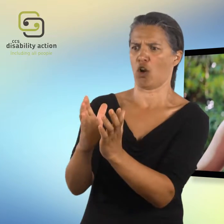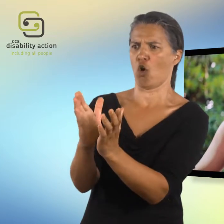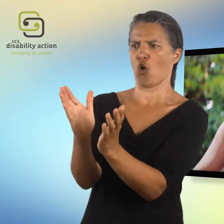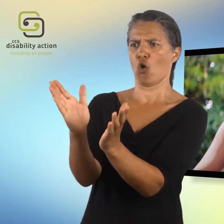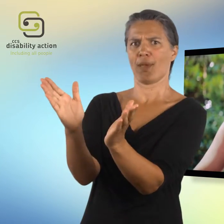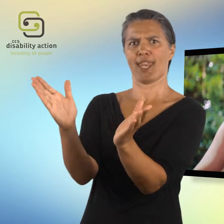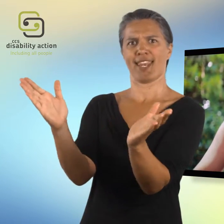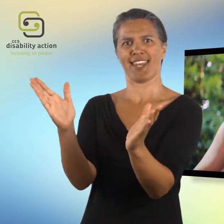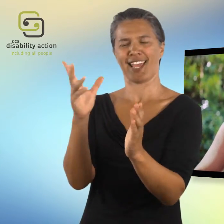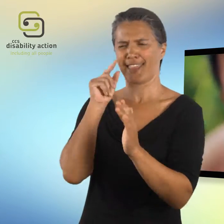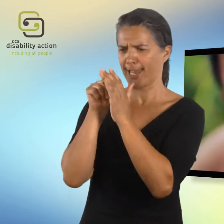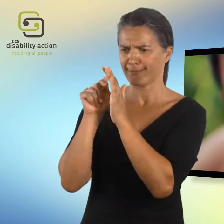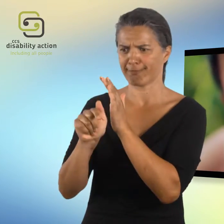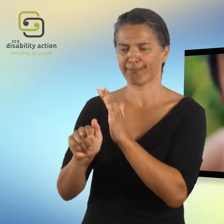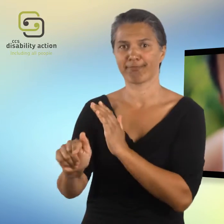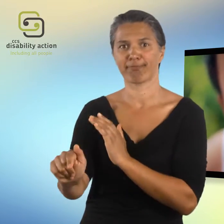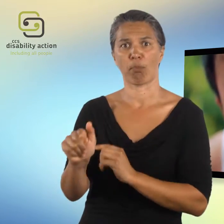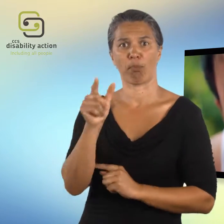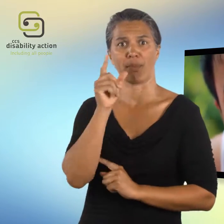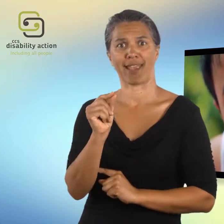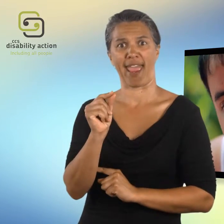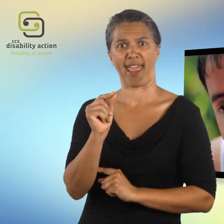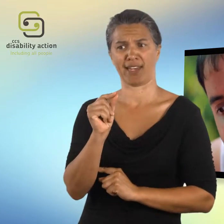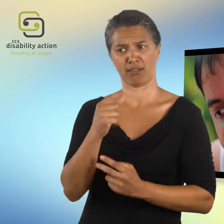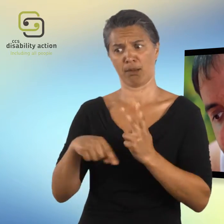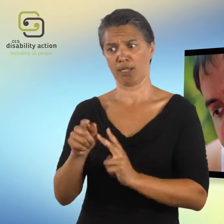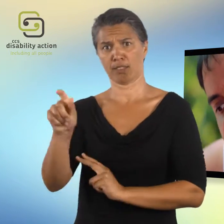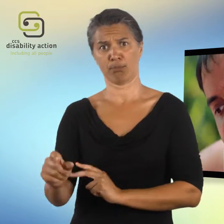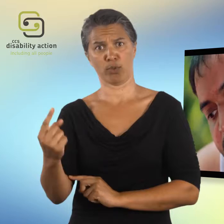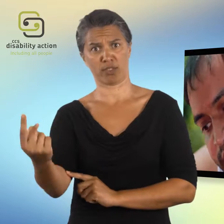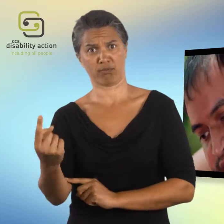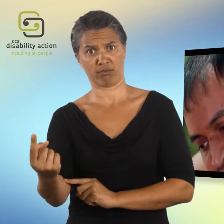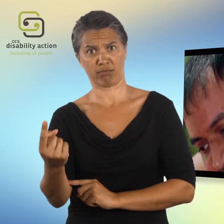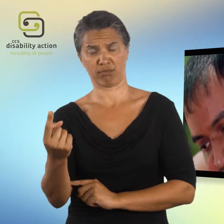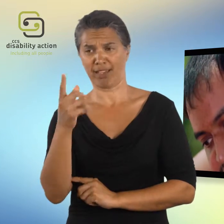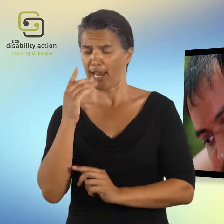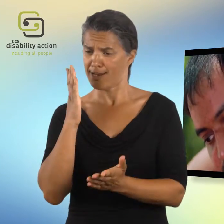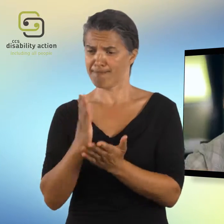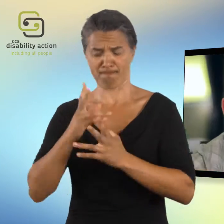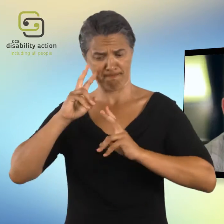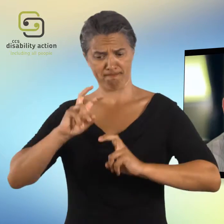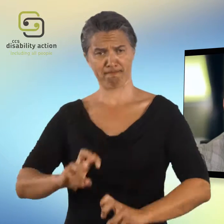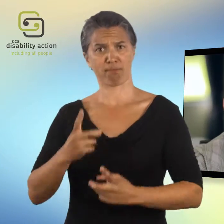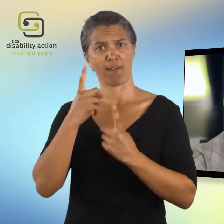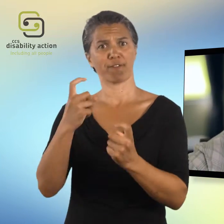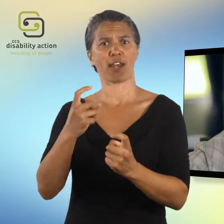up. It allows the conversation to go to deeper levels and allows the individual to truly explore